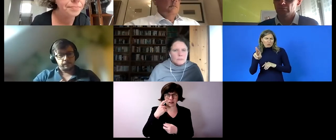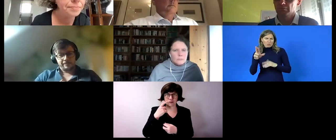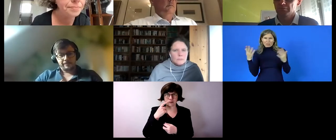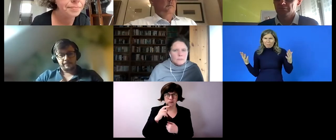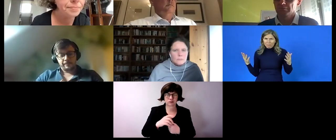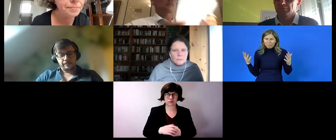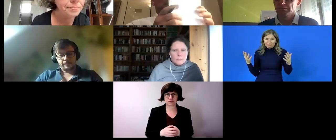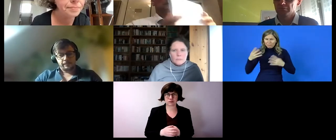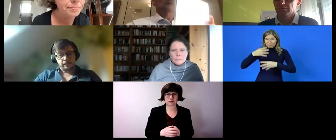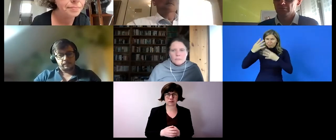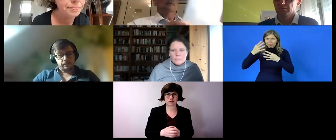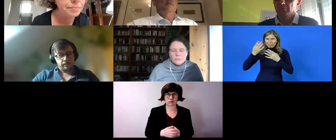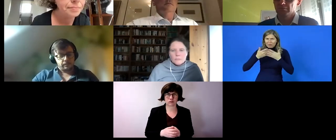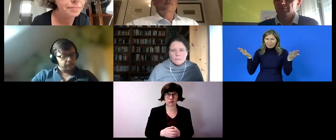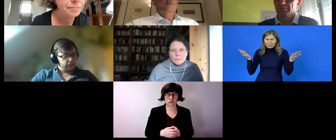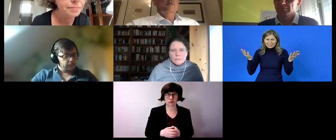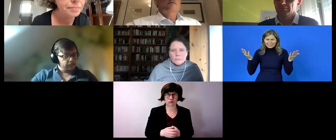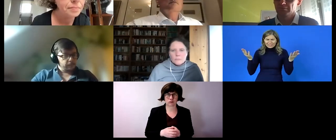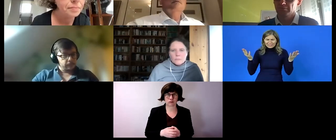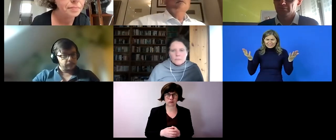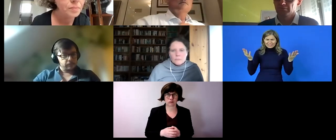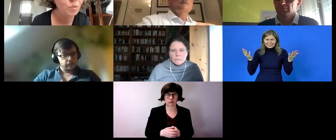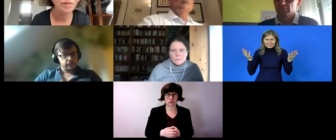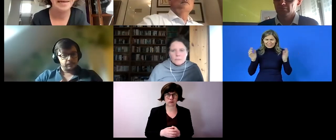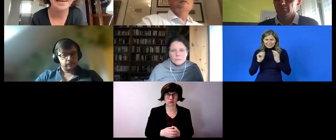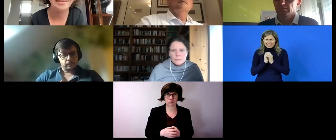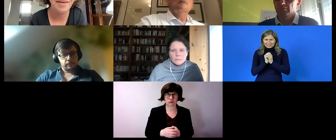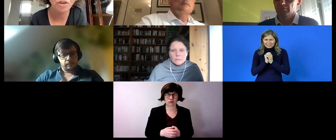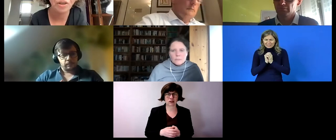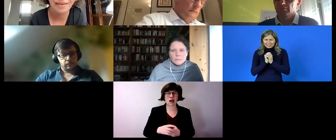question i'm afraid that only in germany and austria